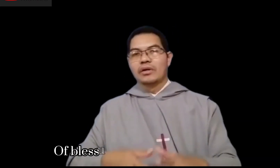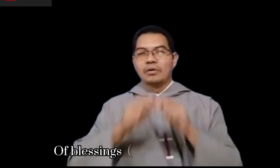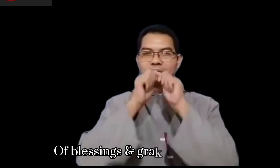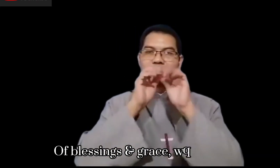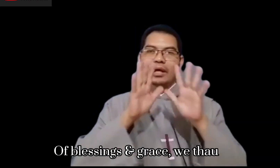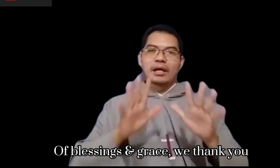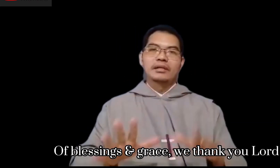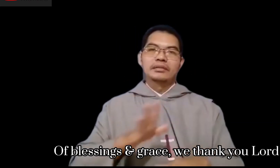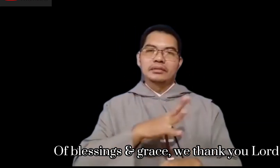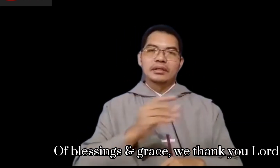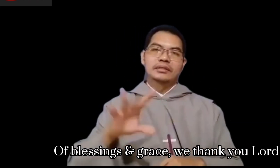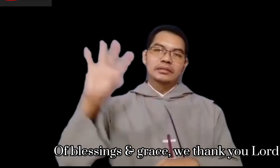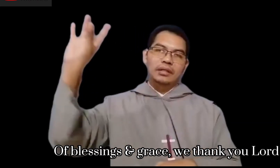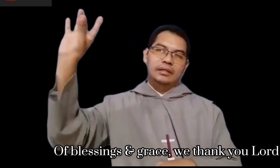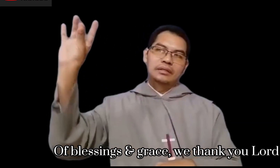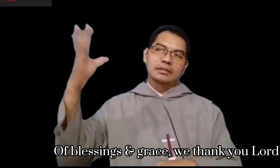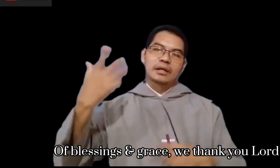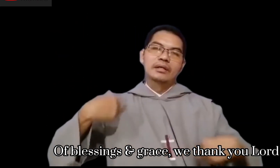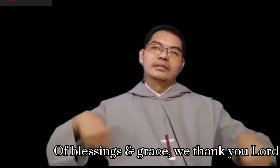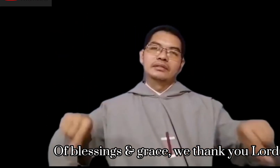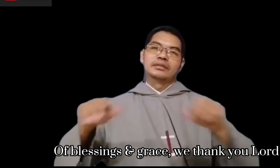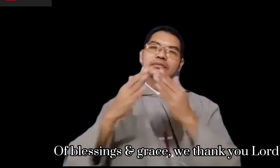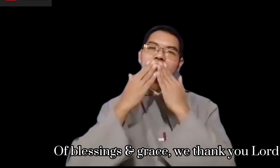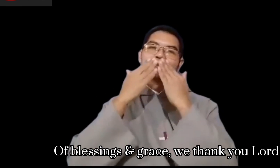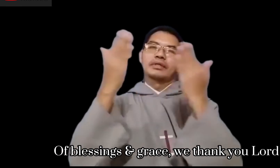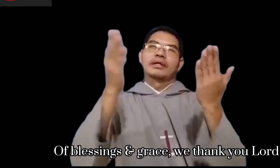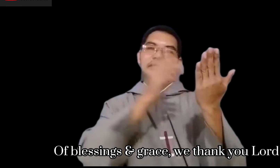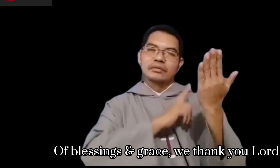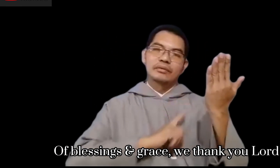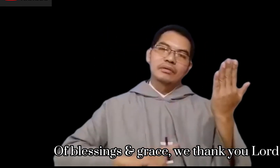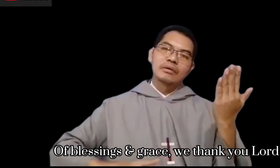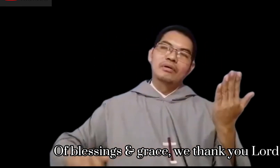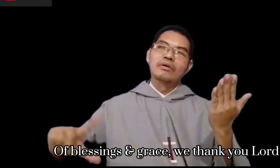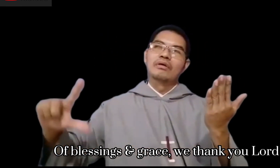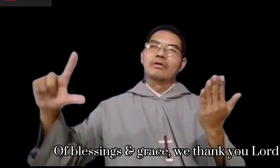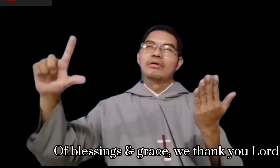blessings and grace, we thank you Lord.